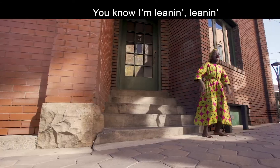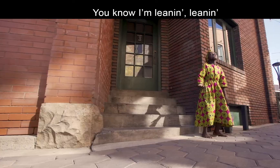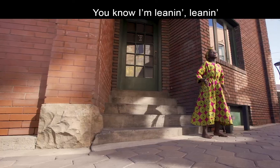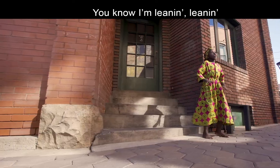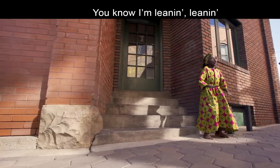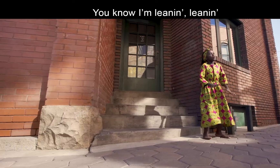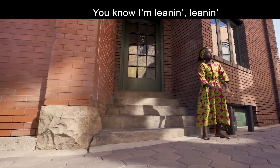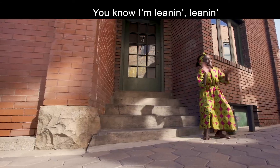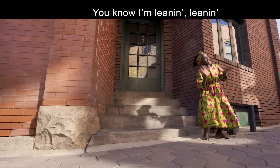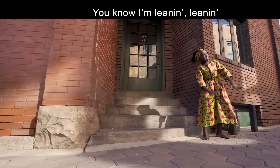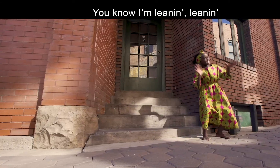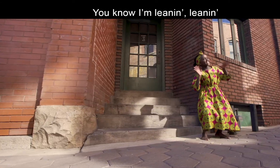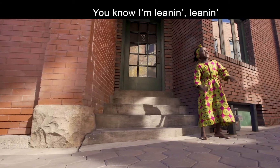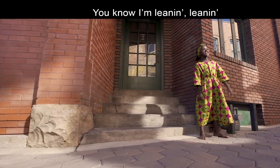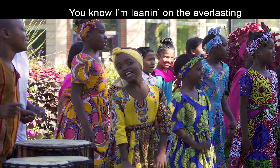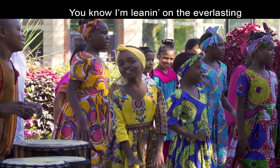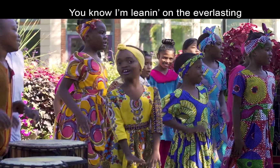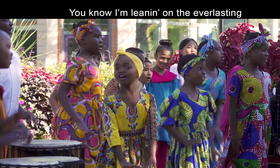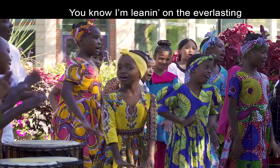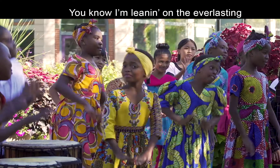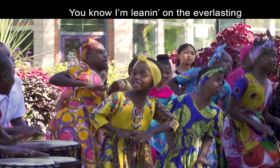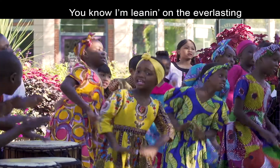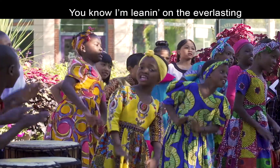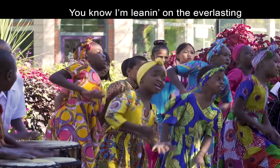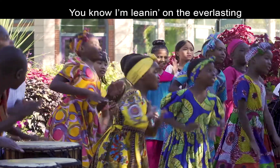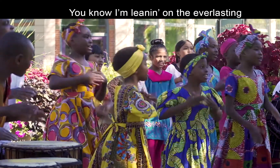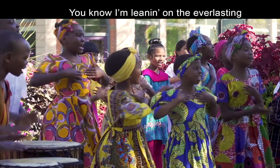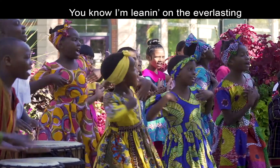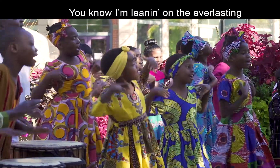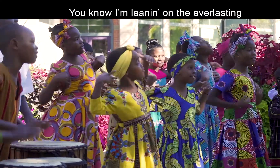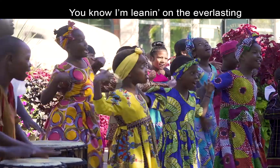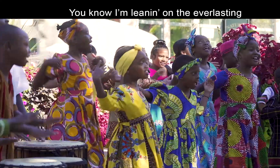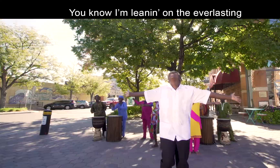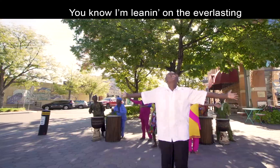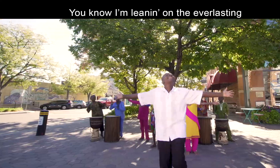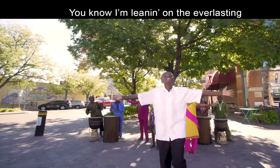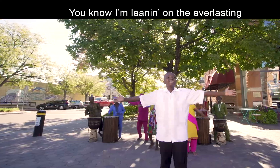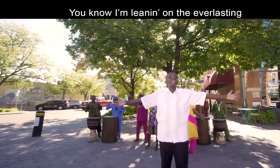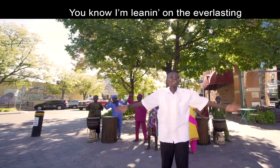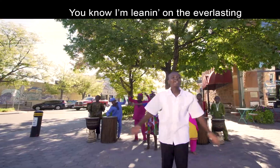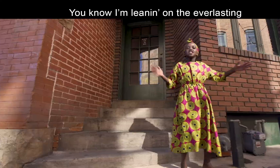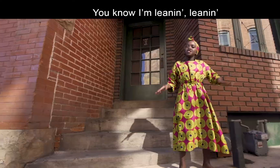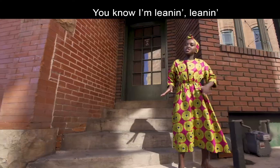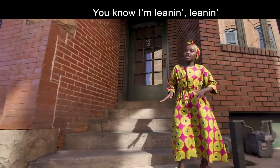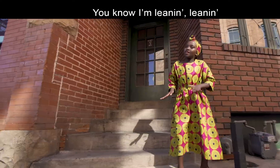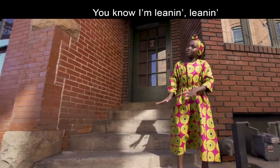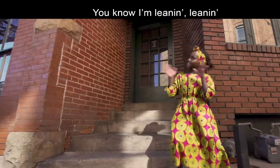on the everlasting You know I'm